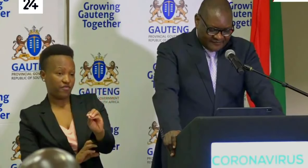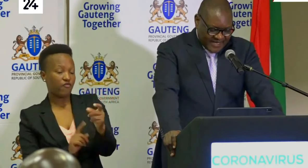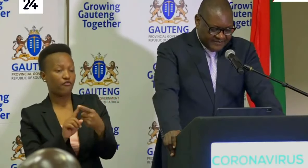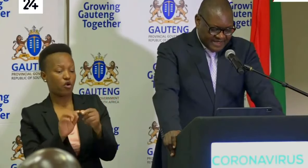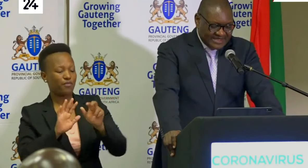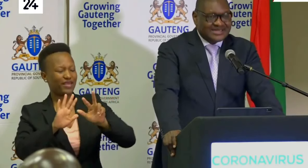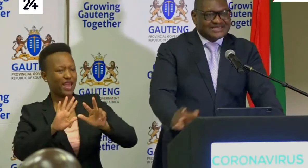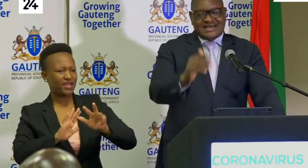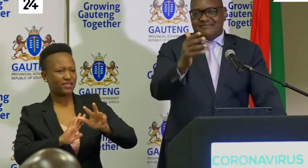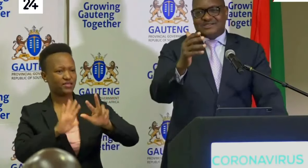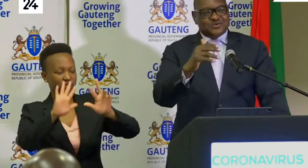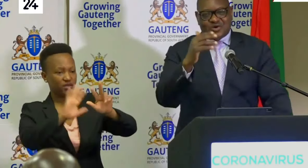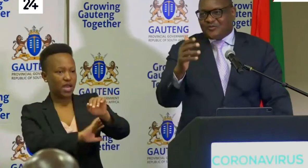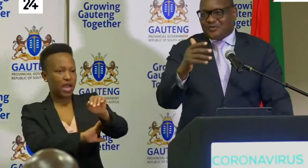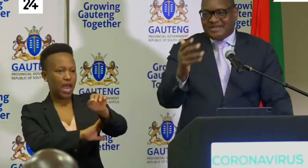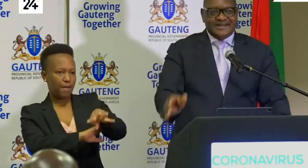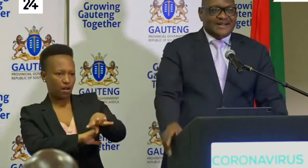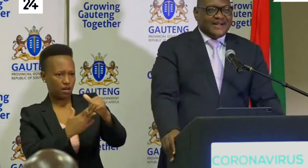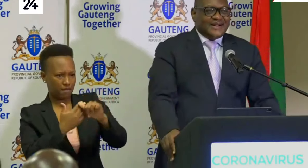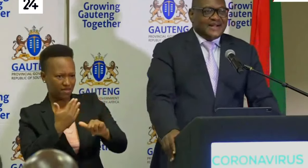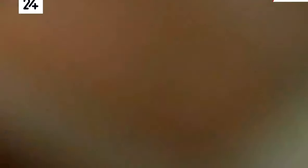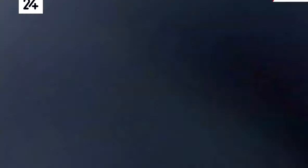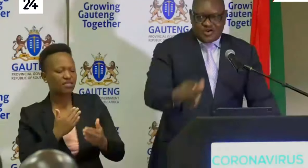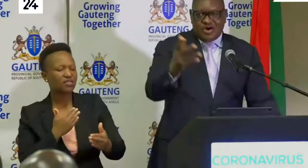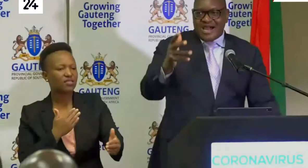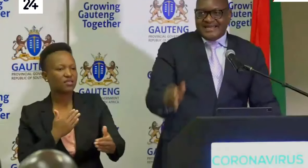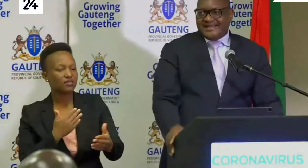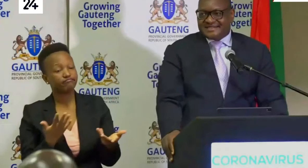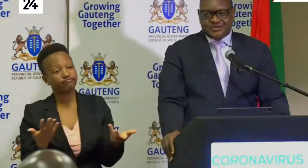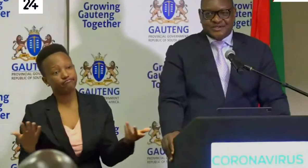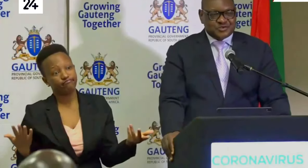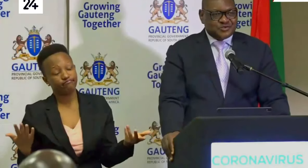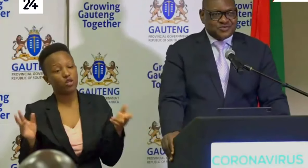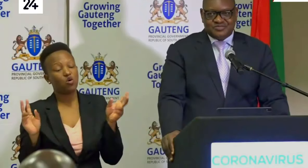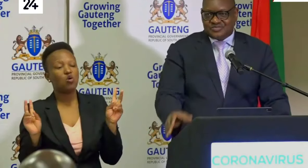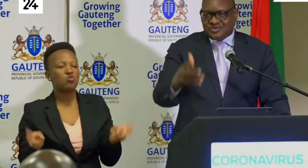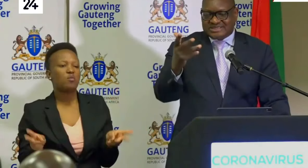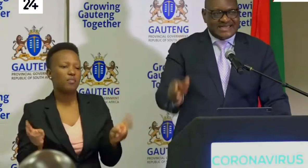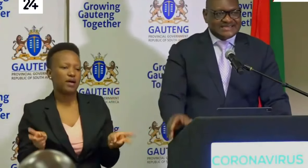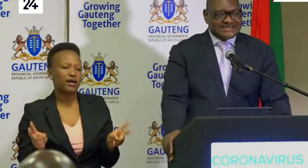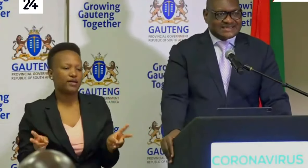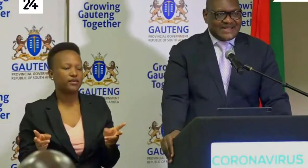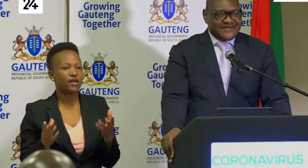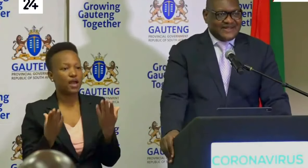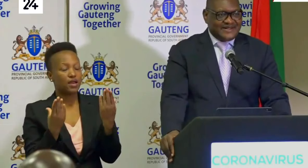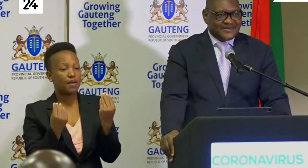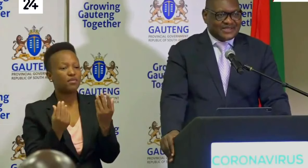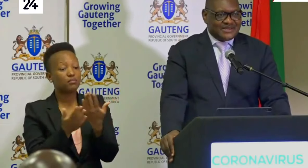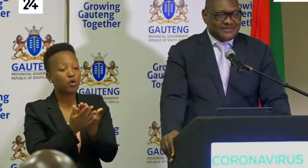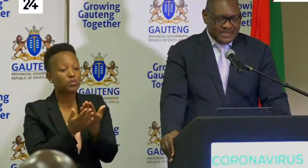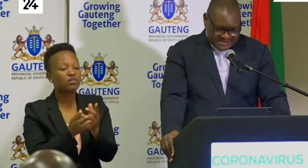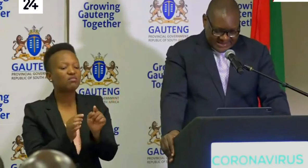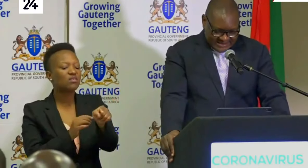8th of April, and these numbers would hopefully, or normally, as we do, will change this evening,